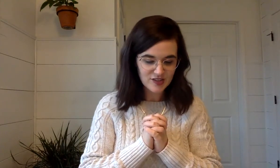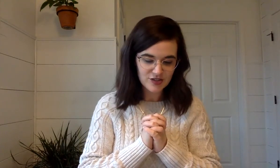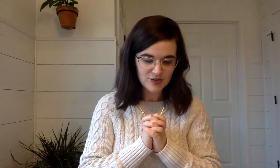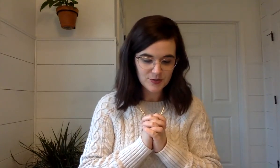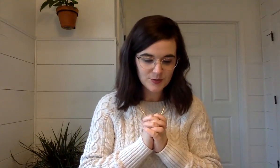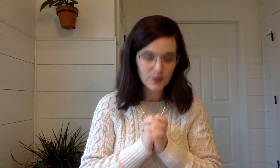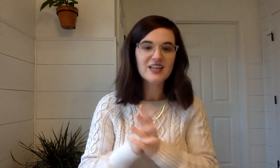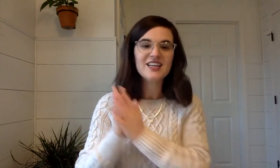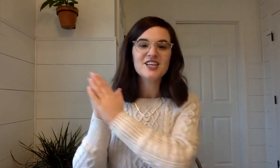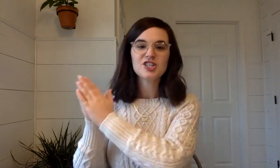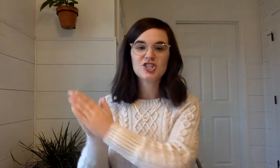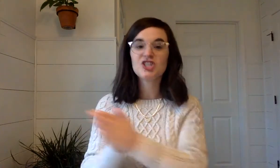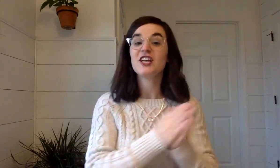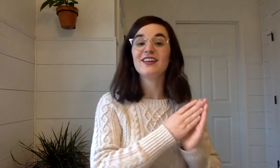Let's do. Chin.